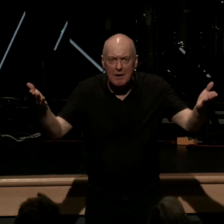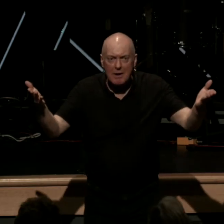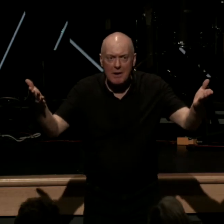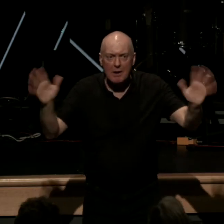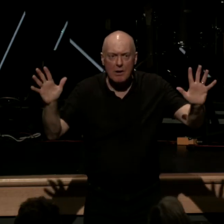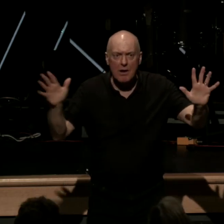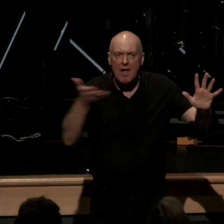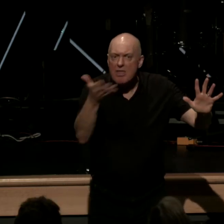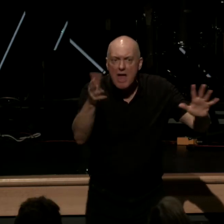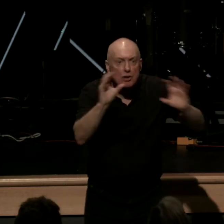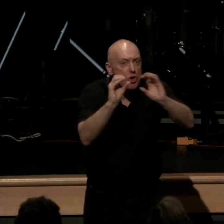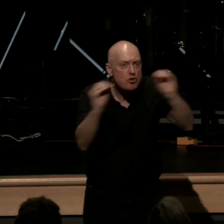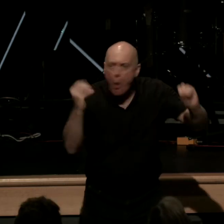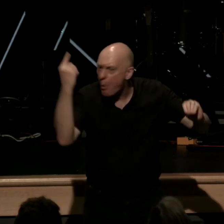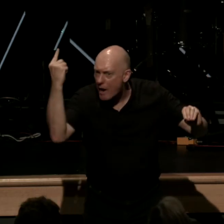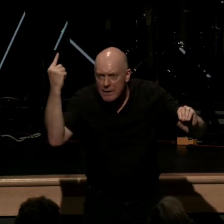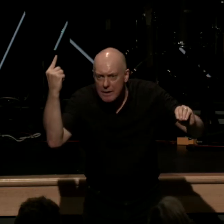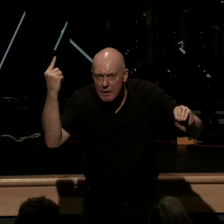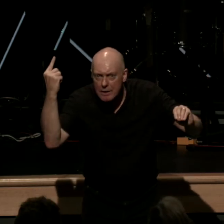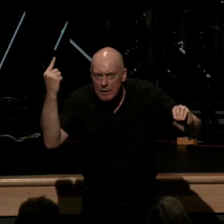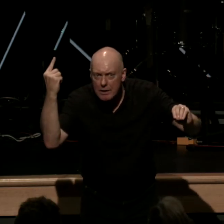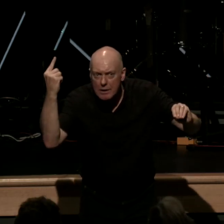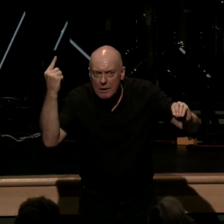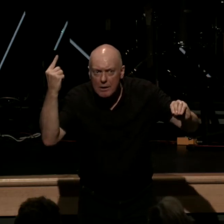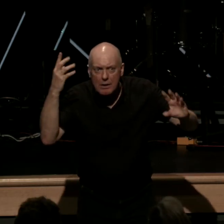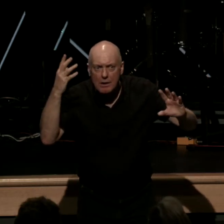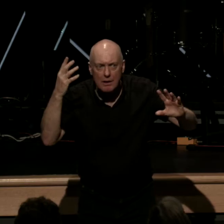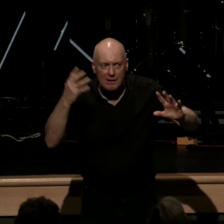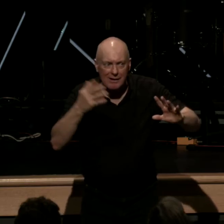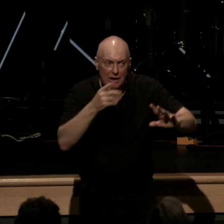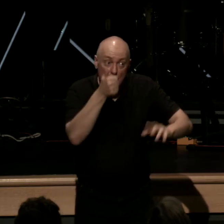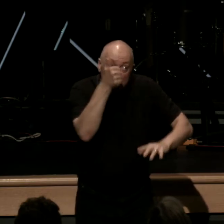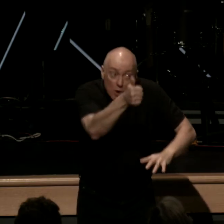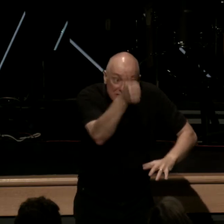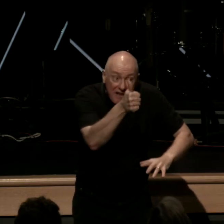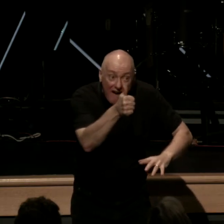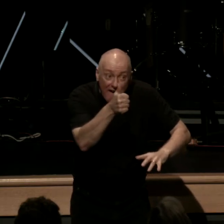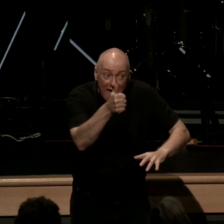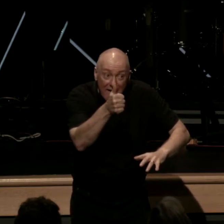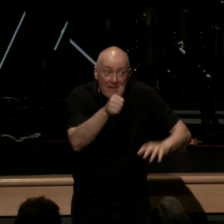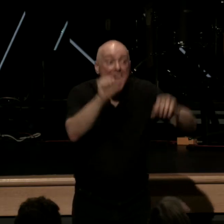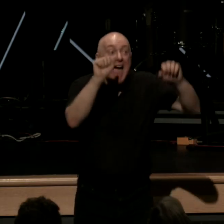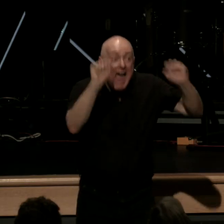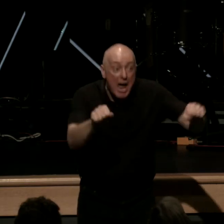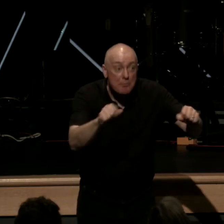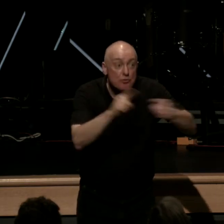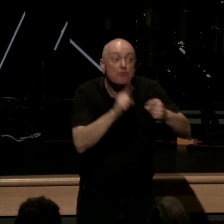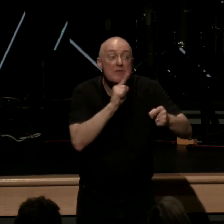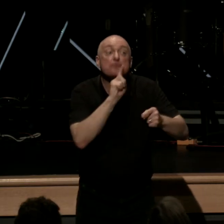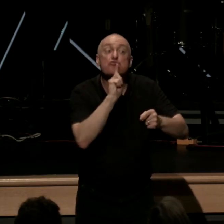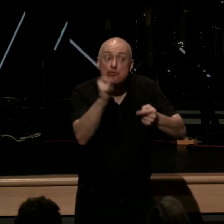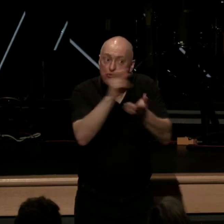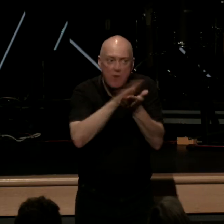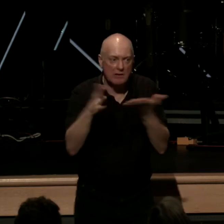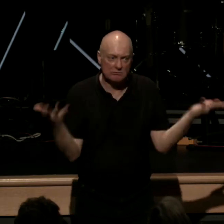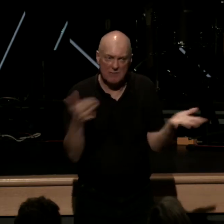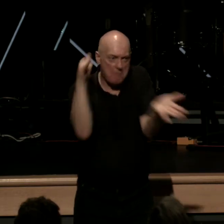no one who on his or her own is capable of true righteousness no one can do that